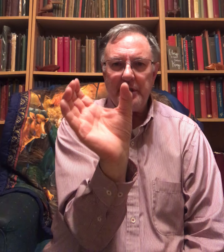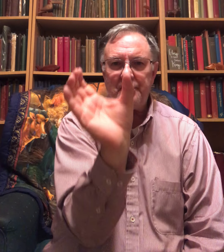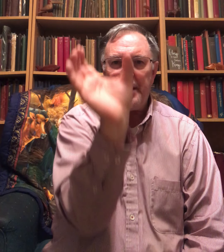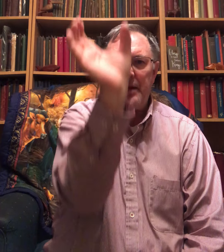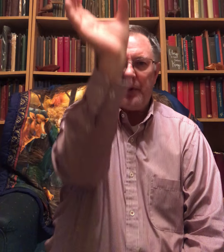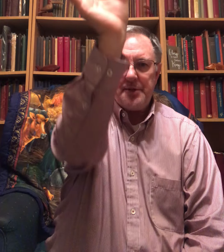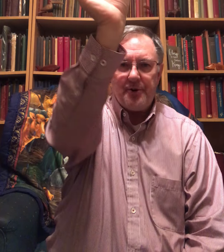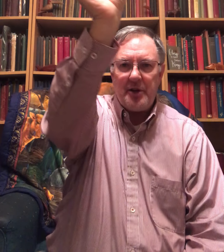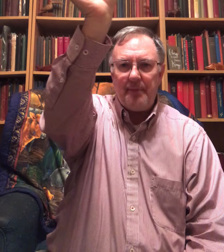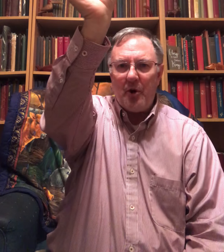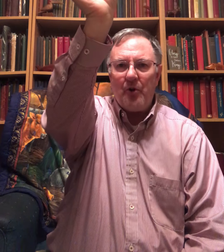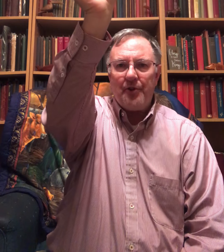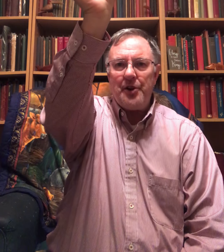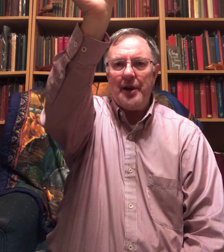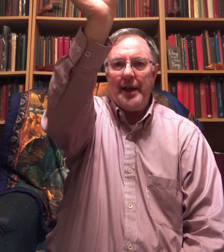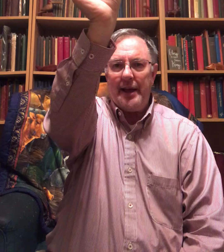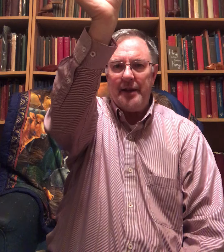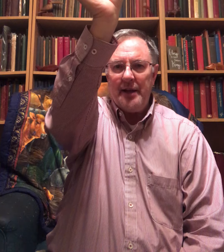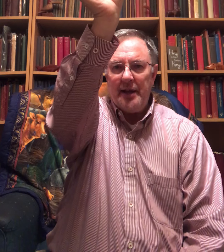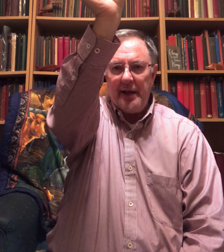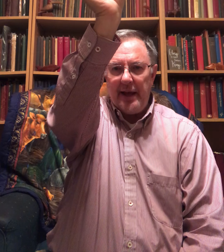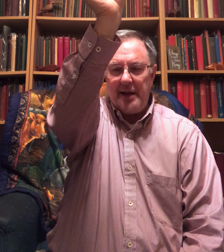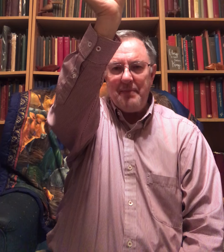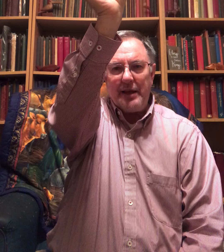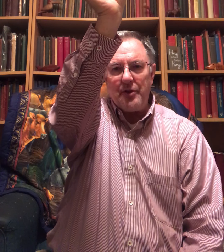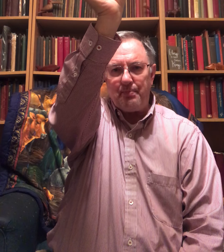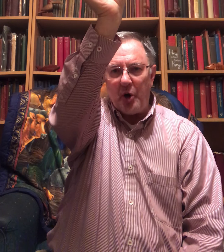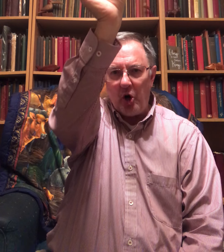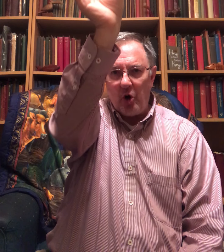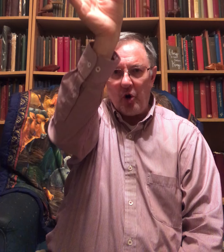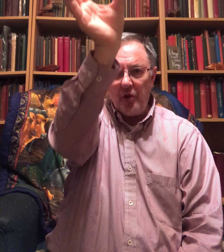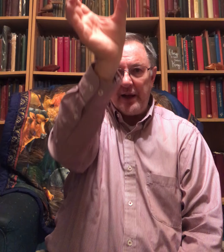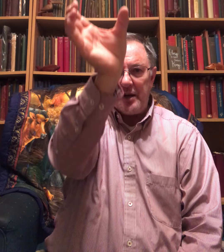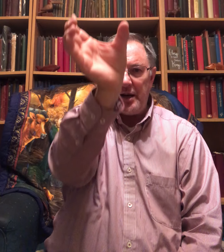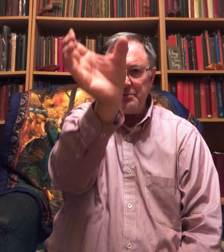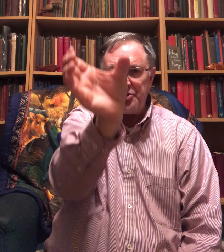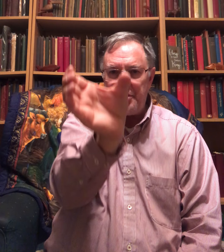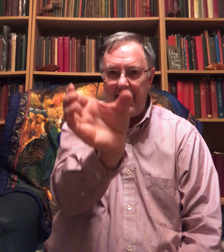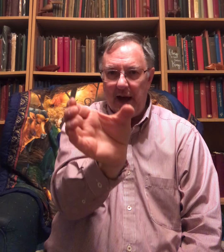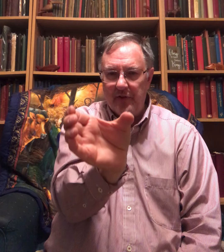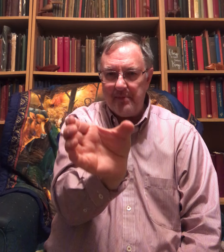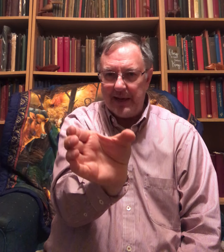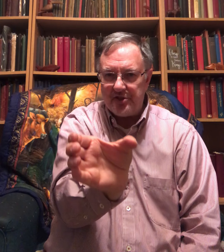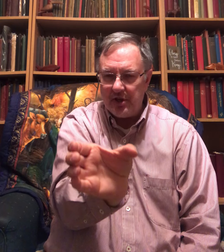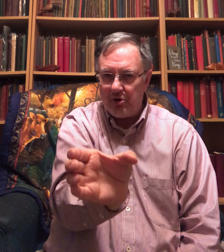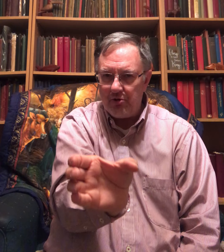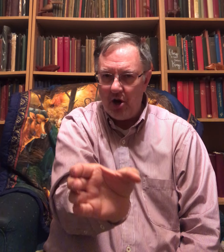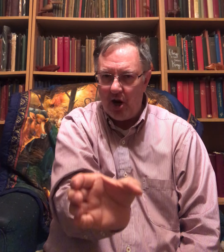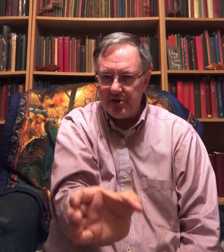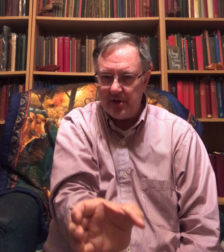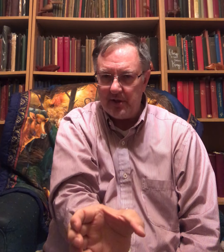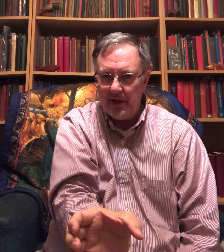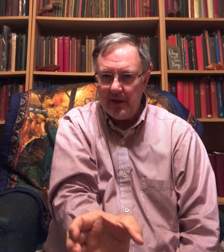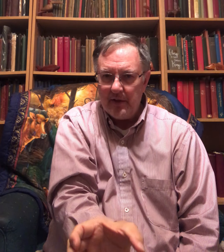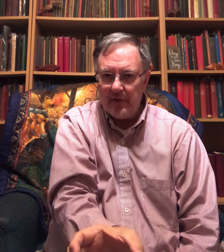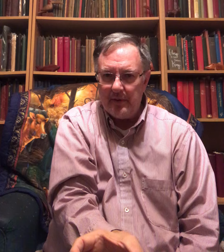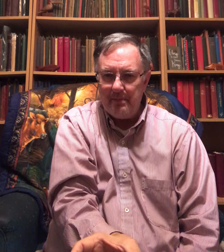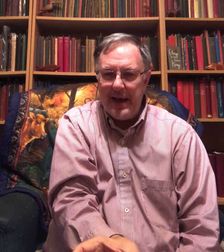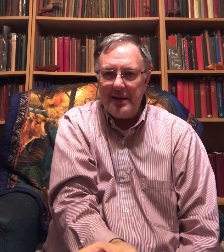it sideways, put it up over your head, and make the pole that comes down that makes the cross, the main